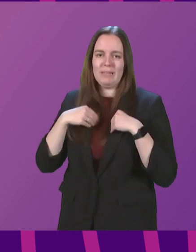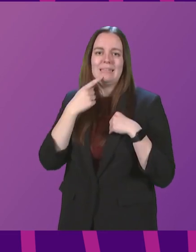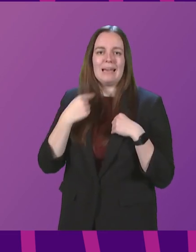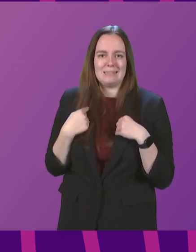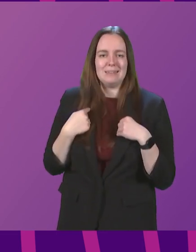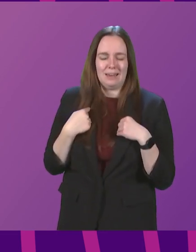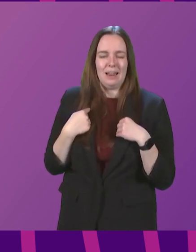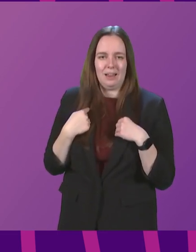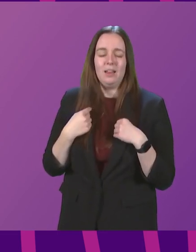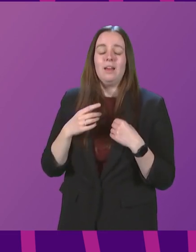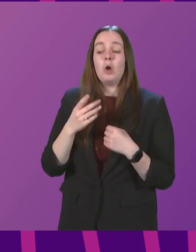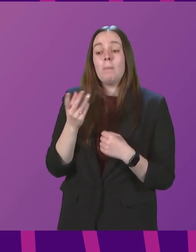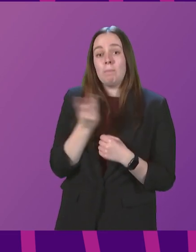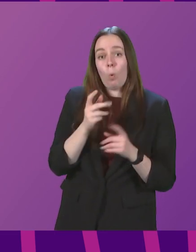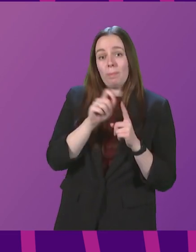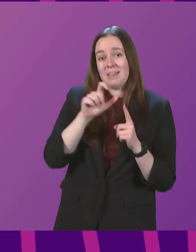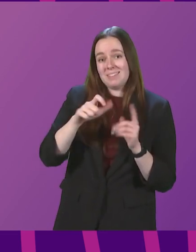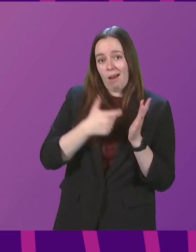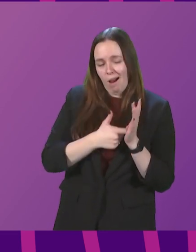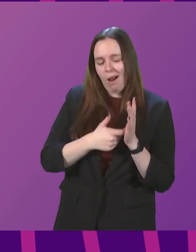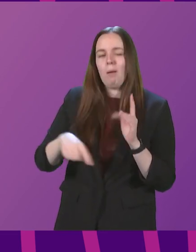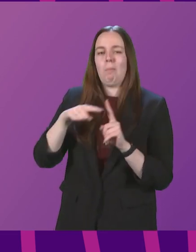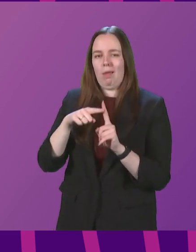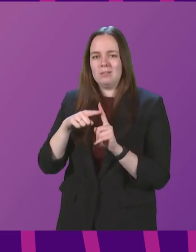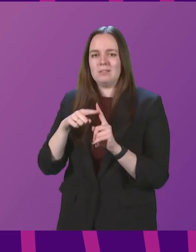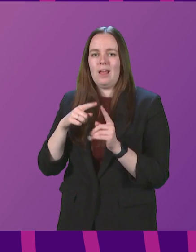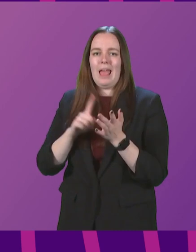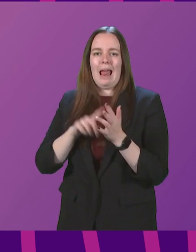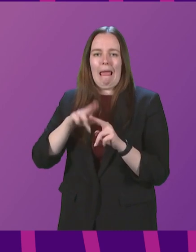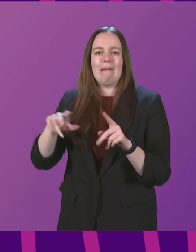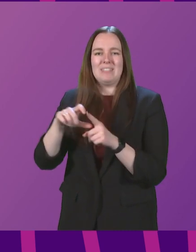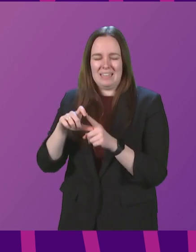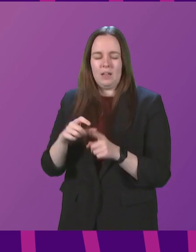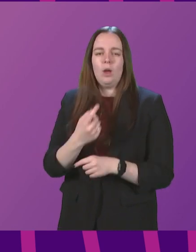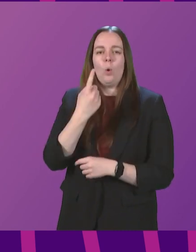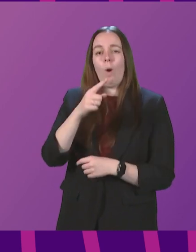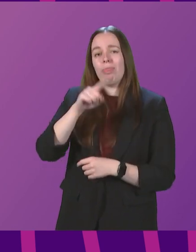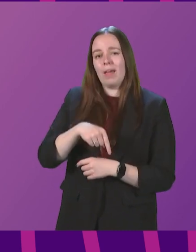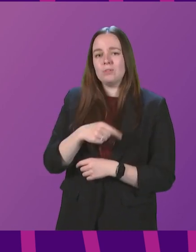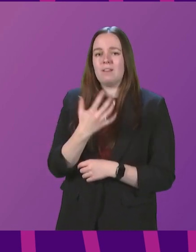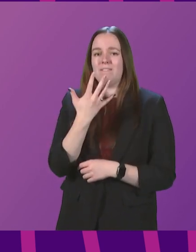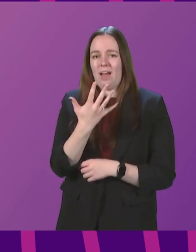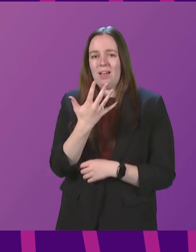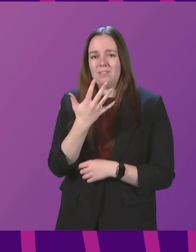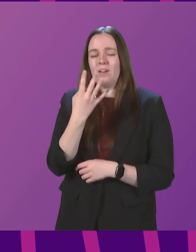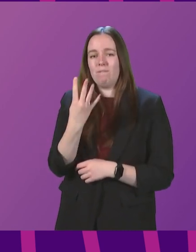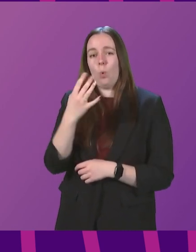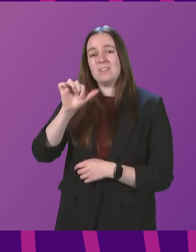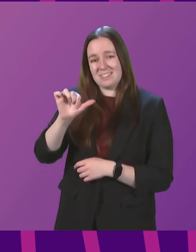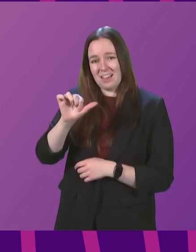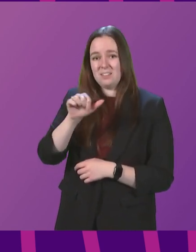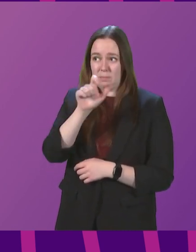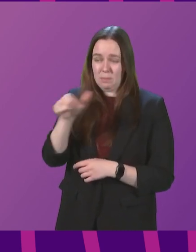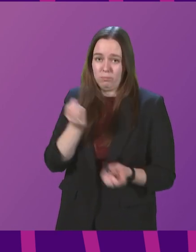through both PCR and lateral flow tests. 1,546 people are currently